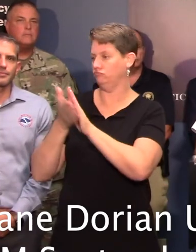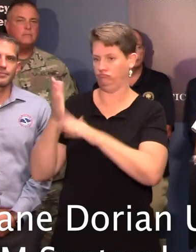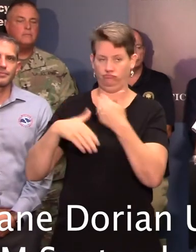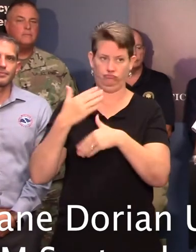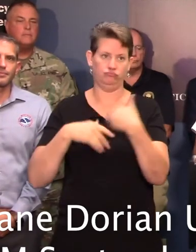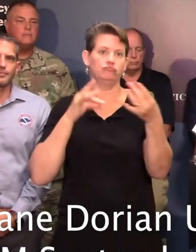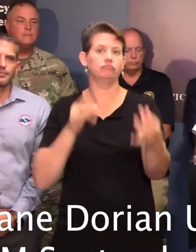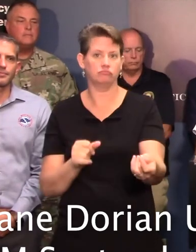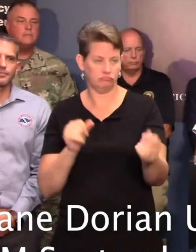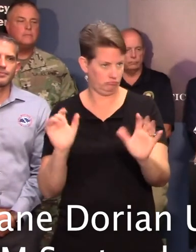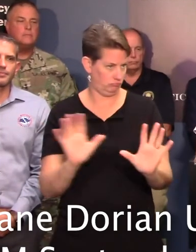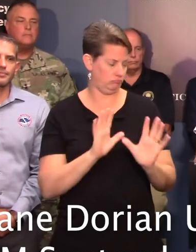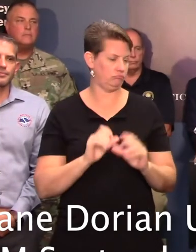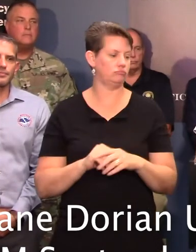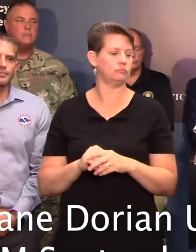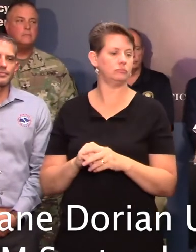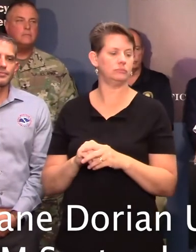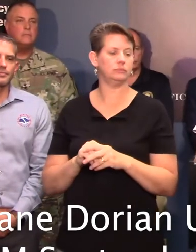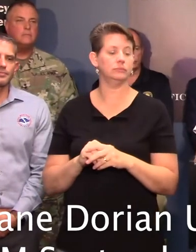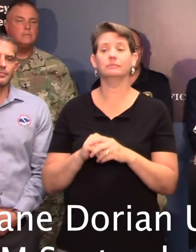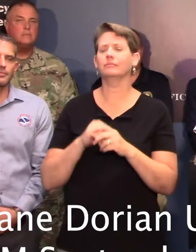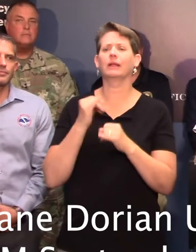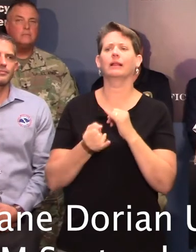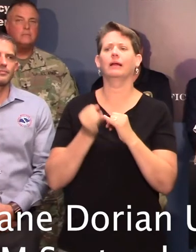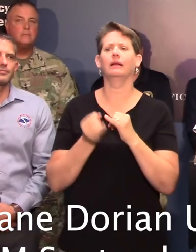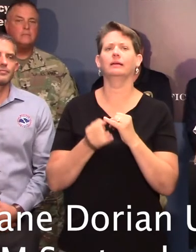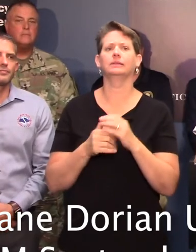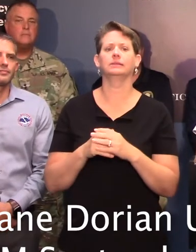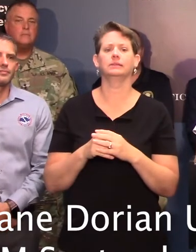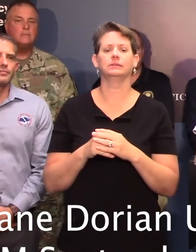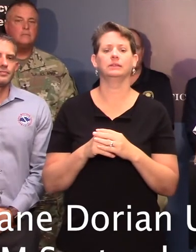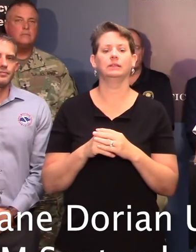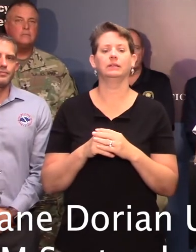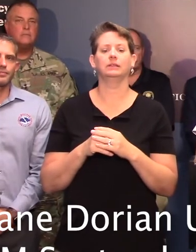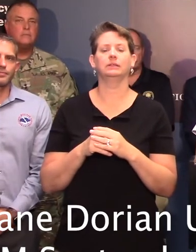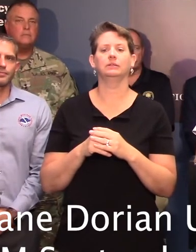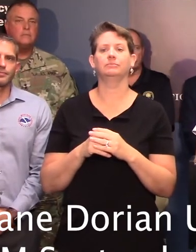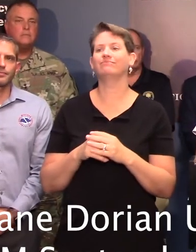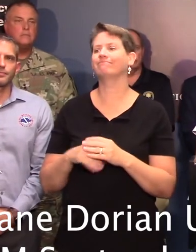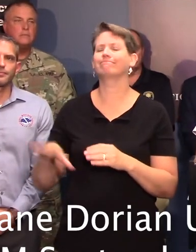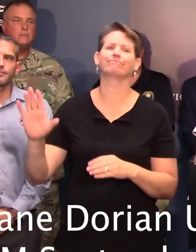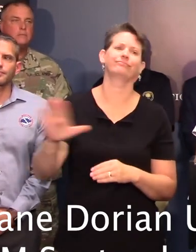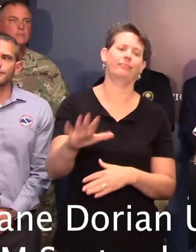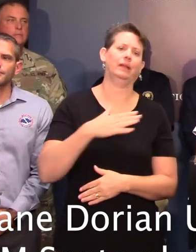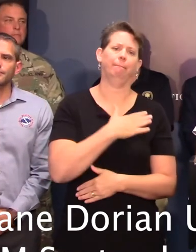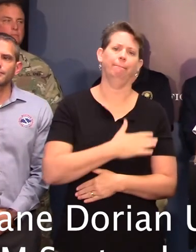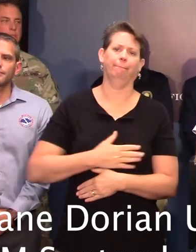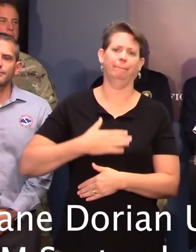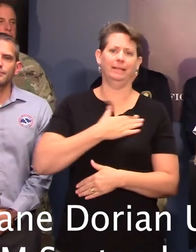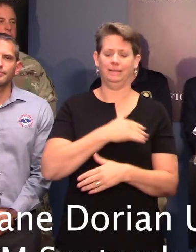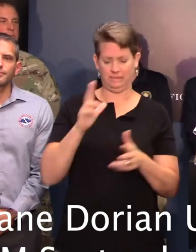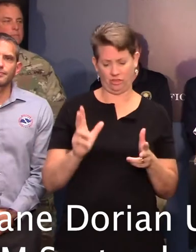smoothly. And last, I just would like to ask the motoring public not to cross the medium into